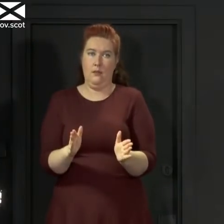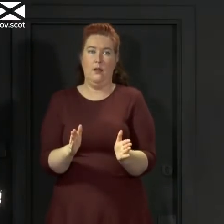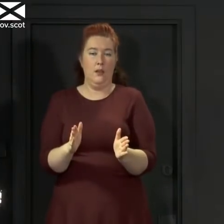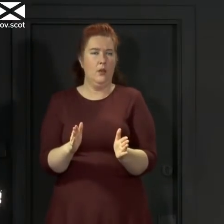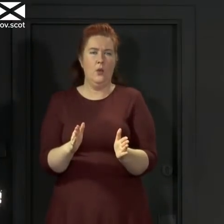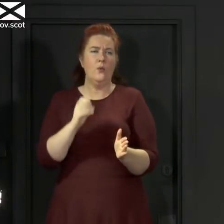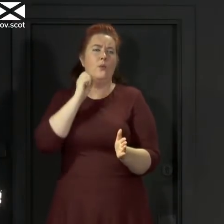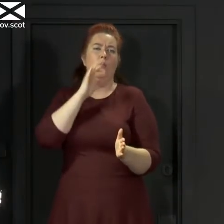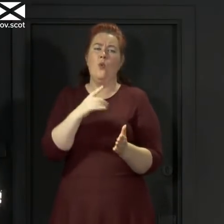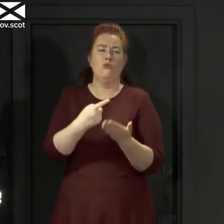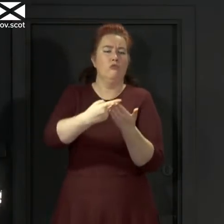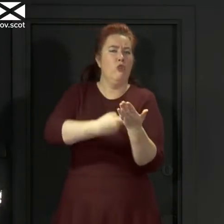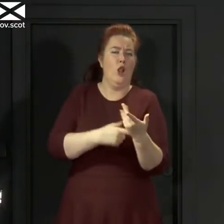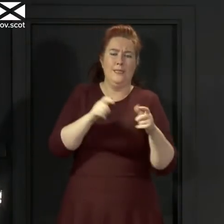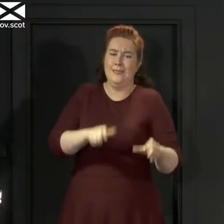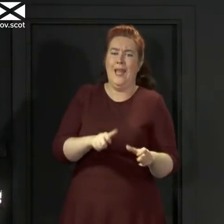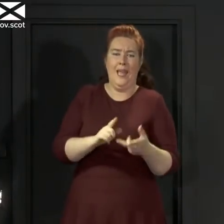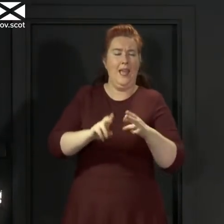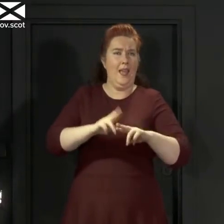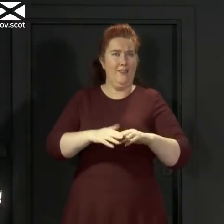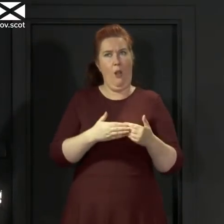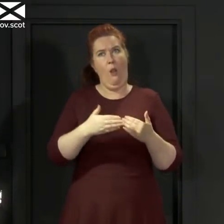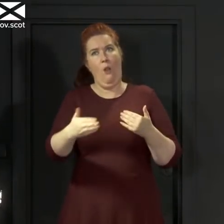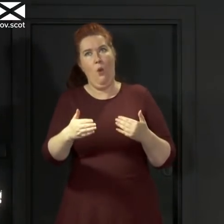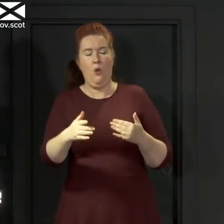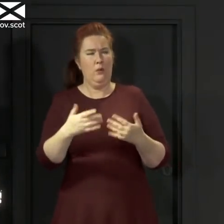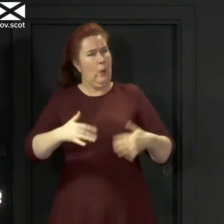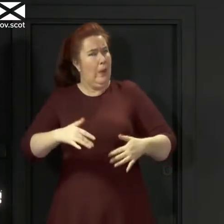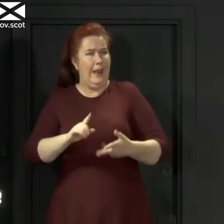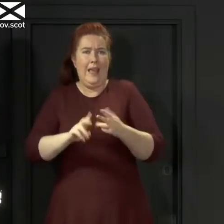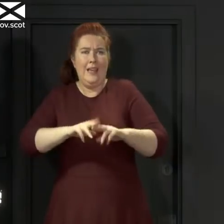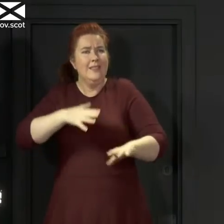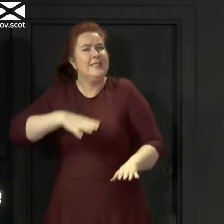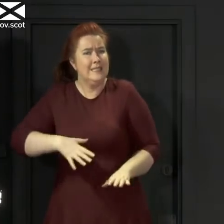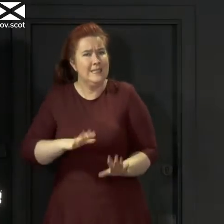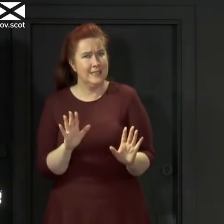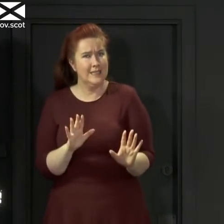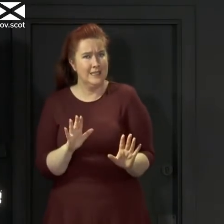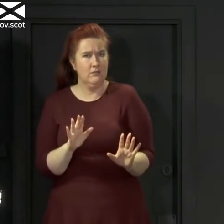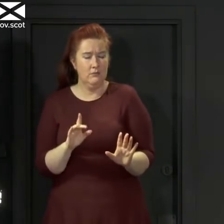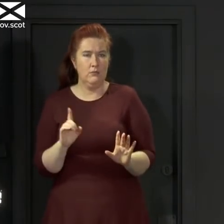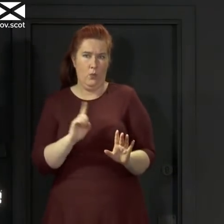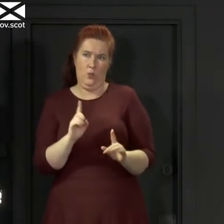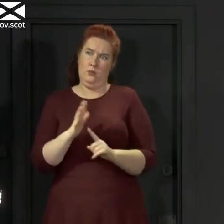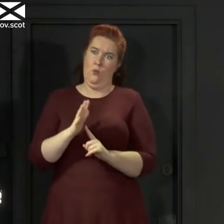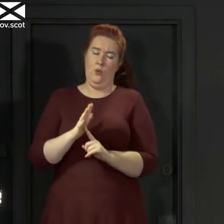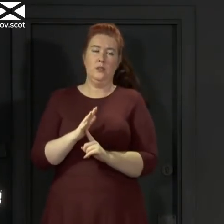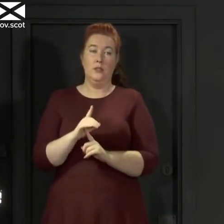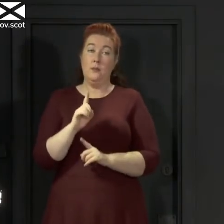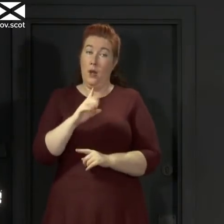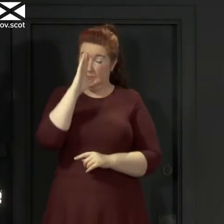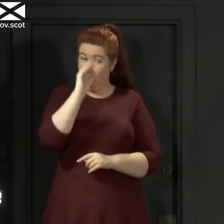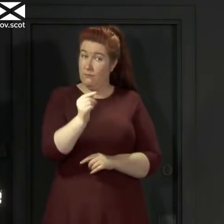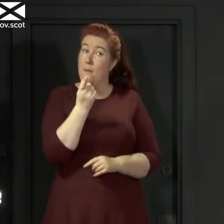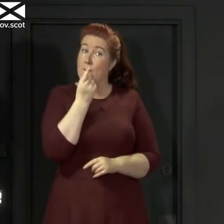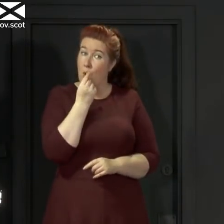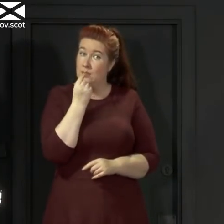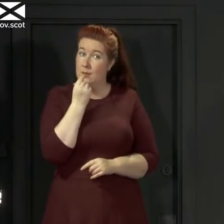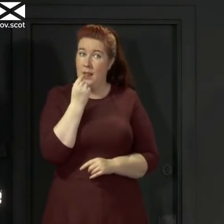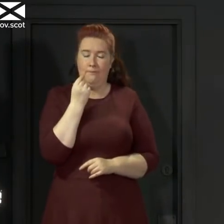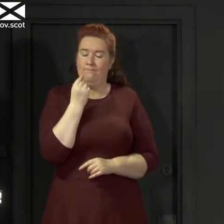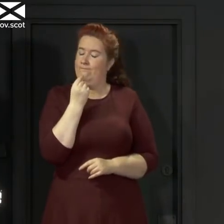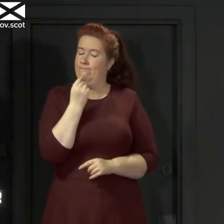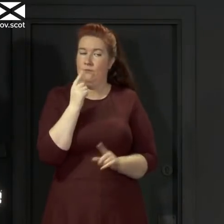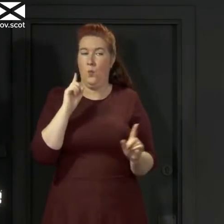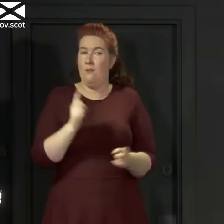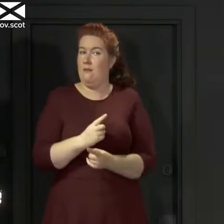restrictions in place for longer than we judge to be necessary. But I did want to flag up now that it is possible that we may not be able